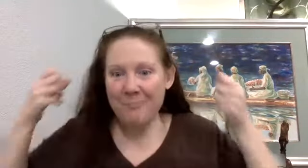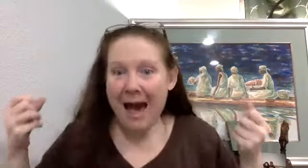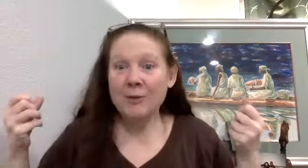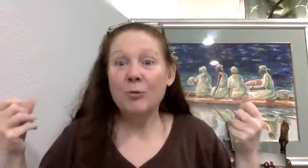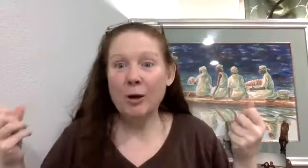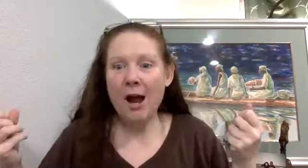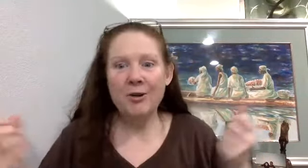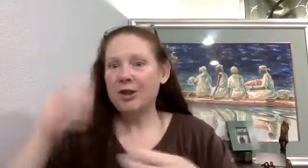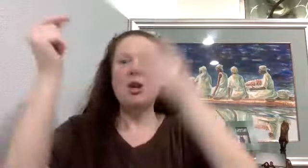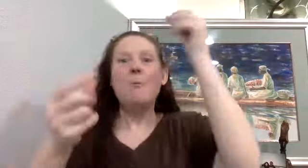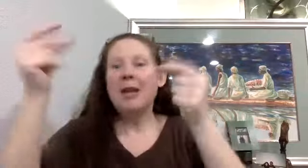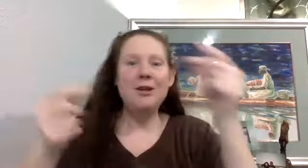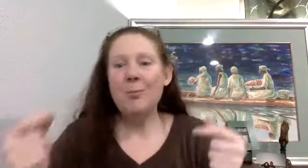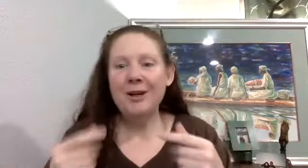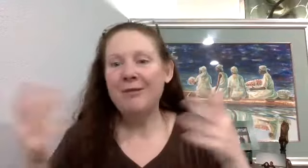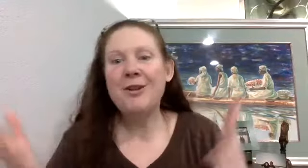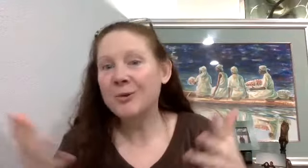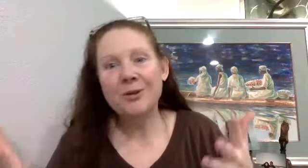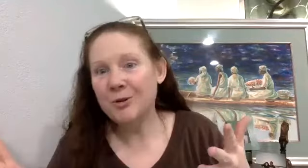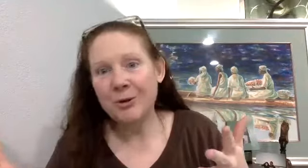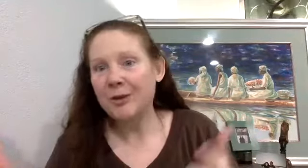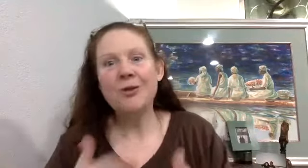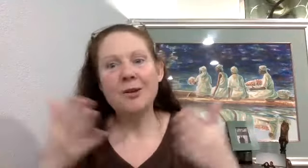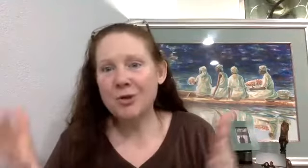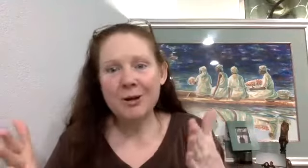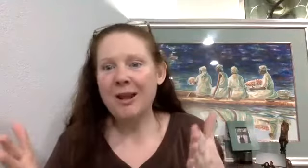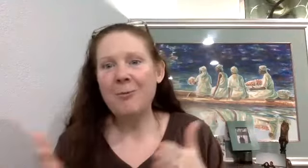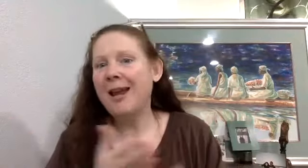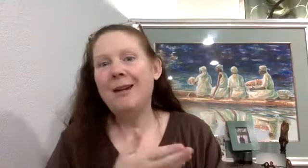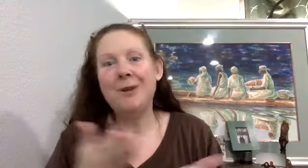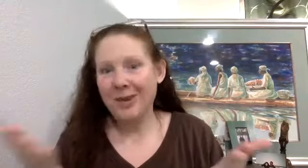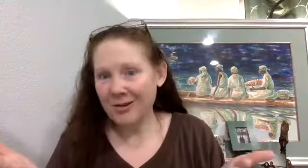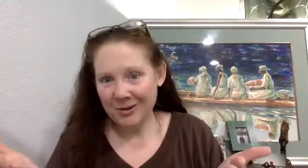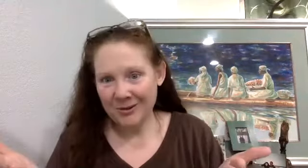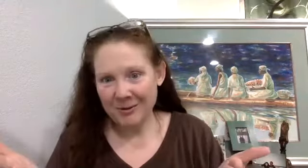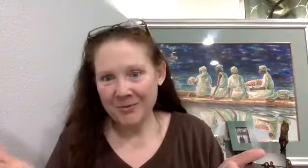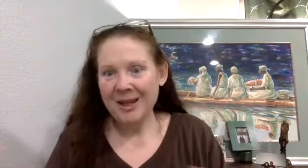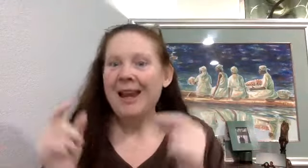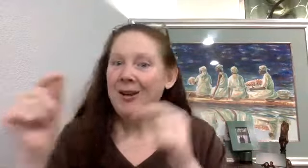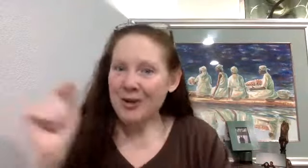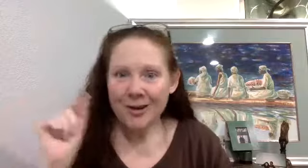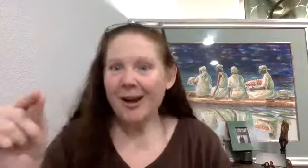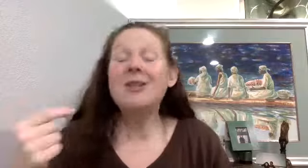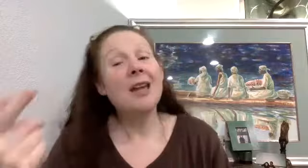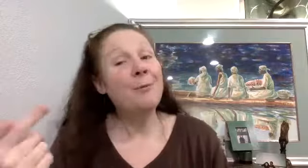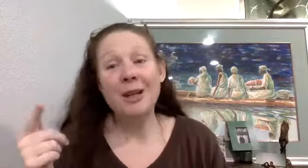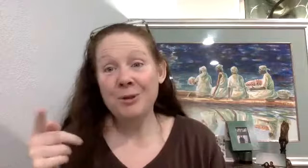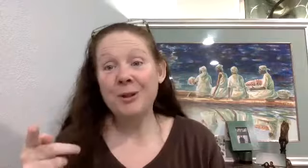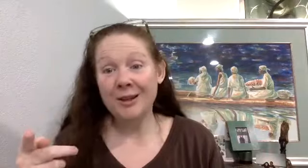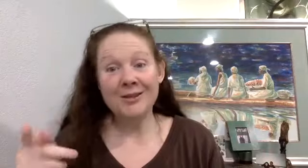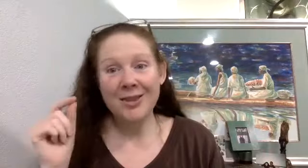masks are required, just, and nobody even knows what they're doing. They're not doing what anyone thinks they're doing. And you and I just have to keep doing this. I